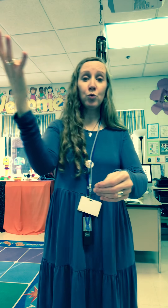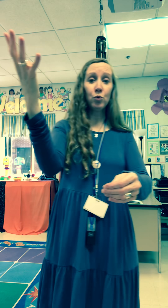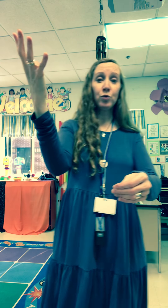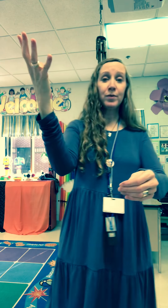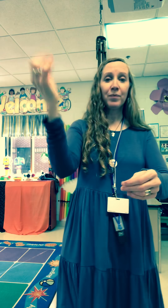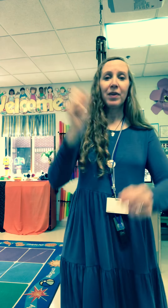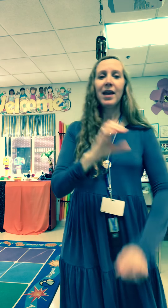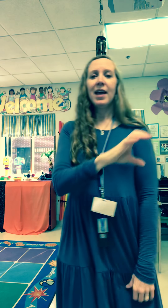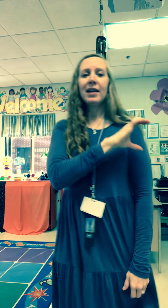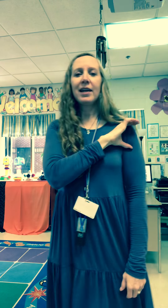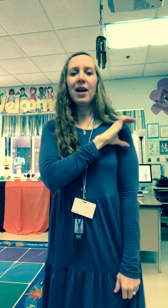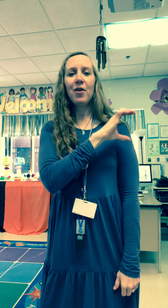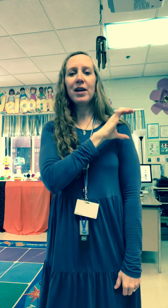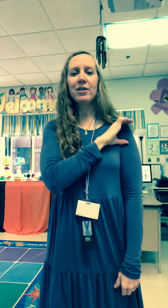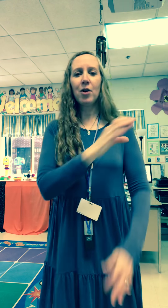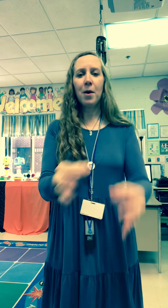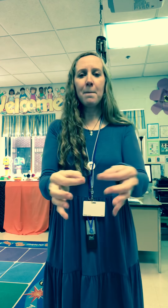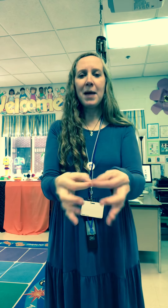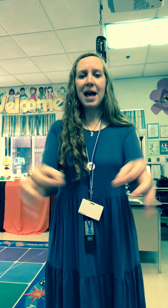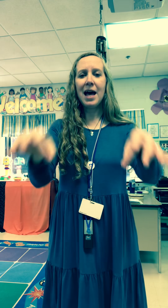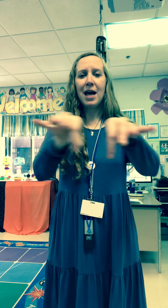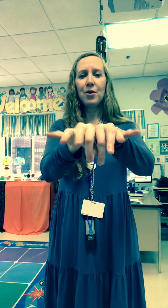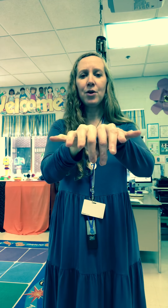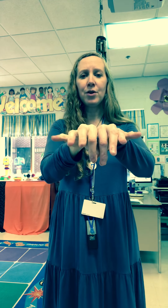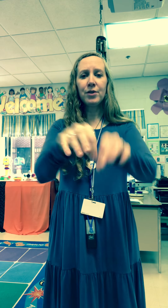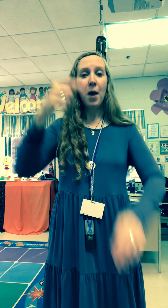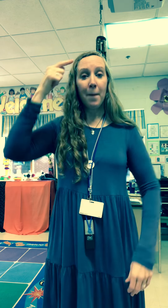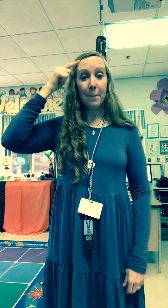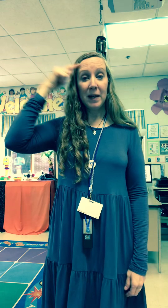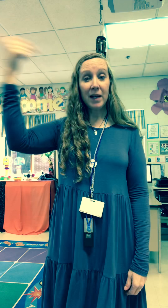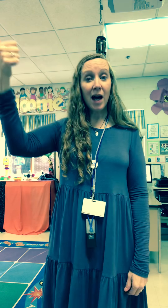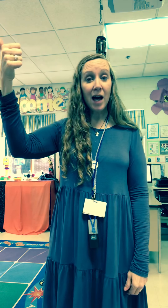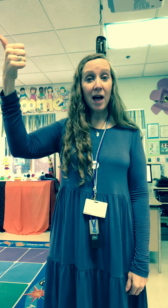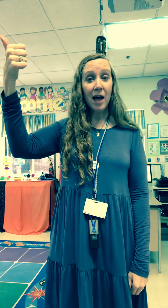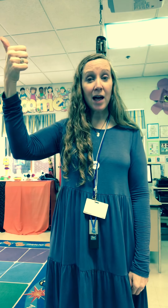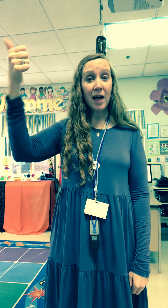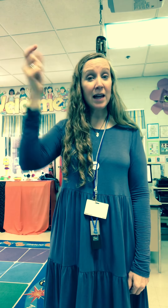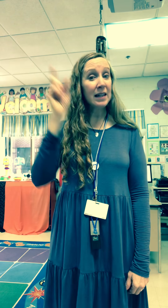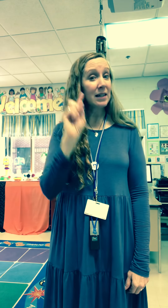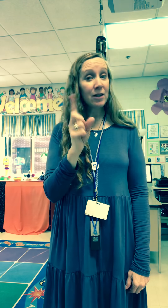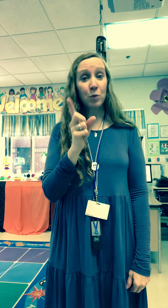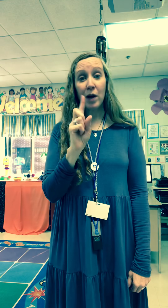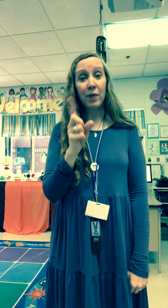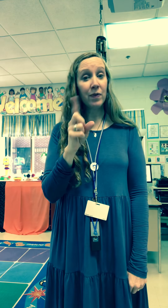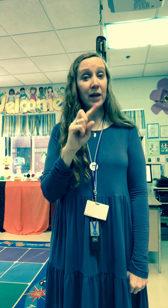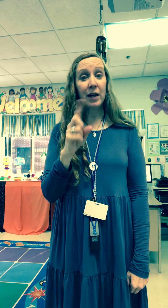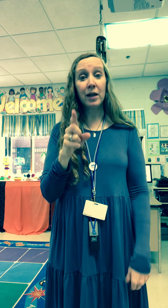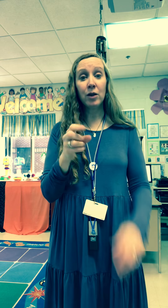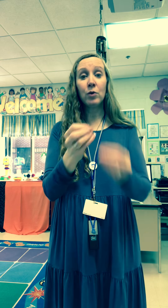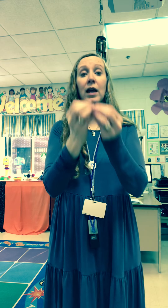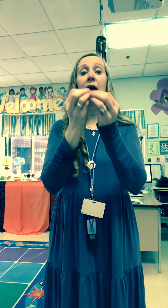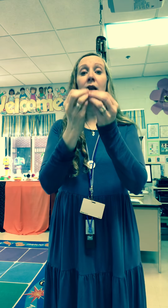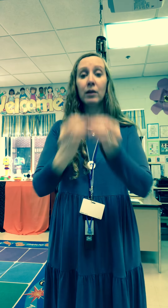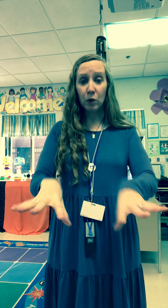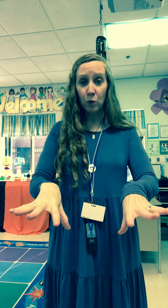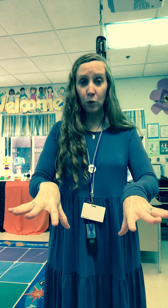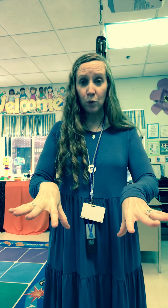character matters because this one thing you can't lose